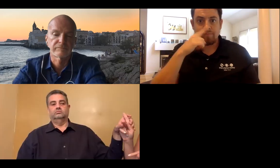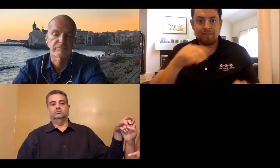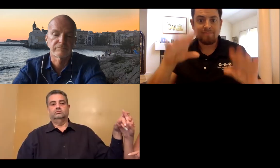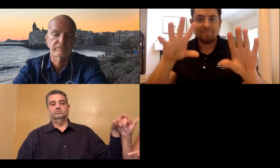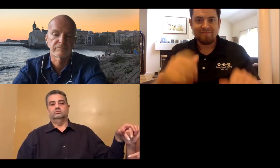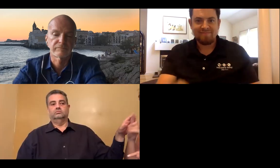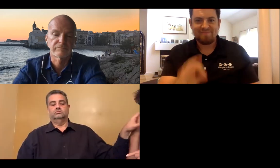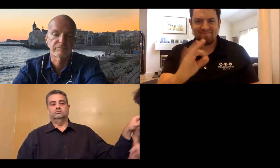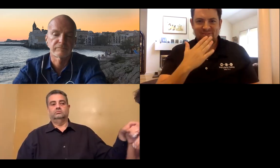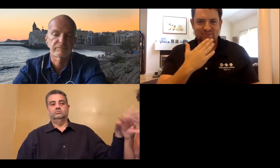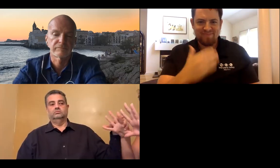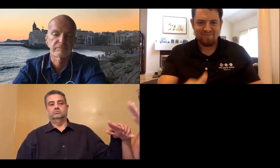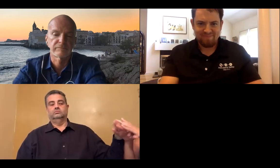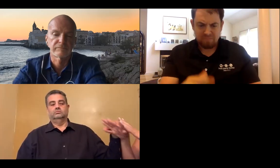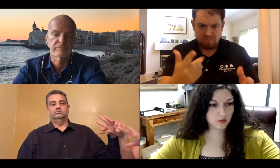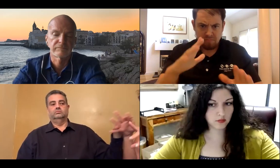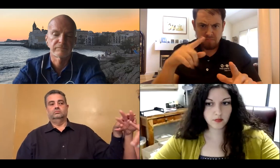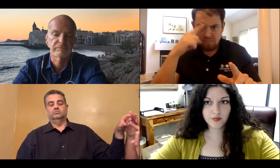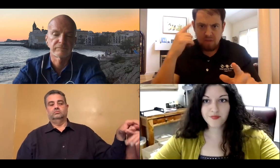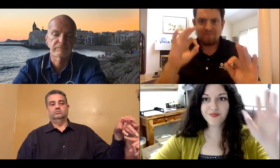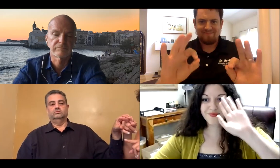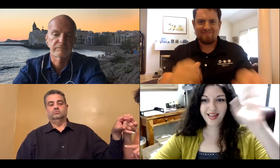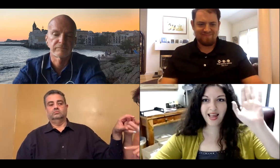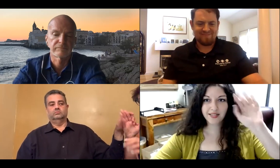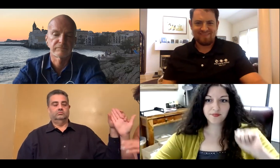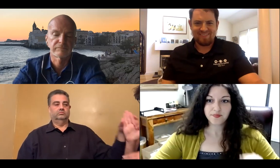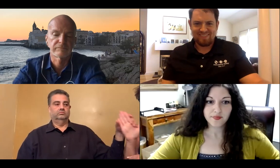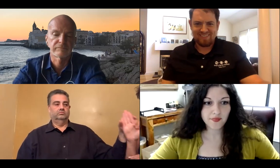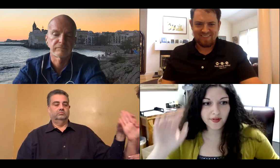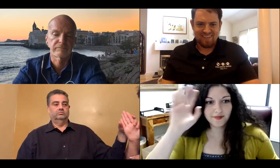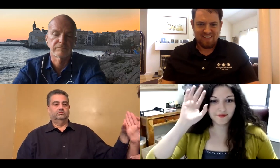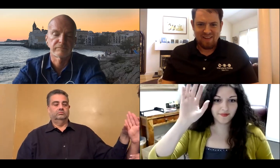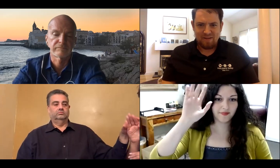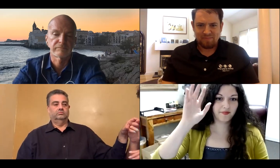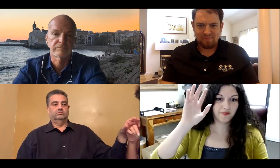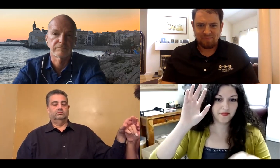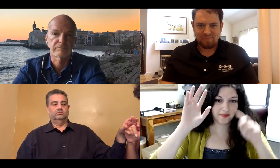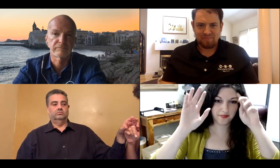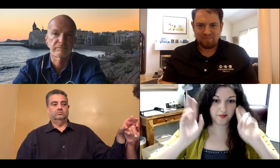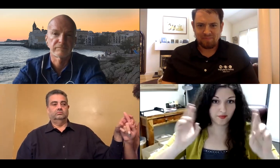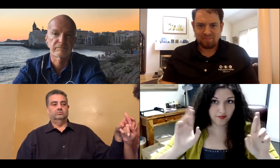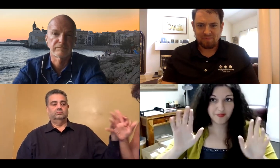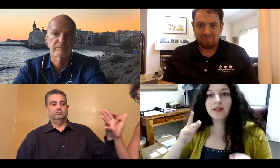Alexis Kennedy to turn their camera on and ask the question themselves. Hi, this is Alexis.